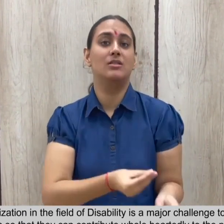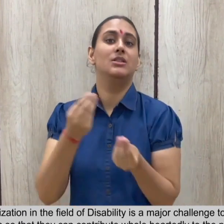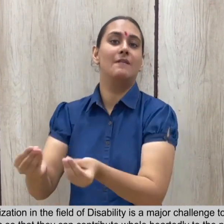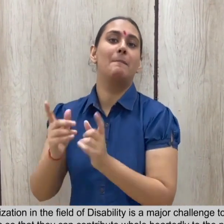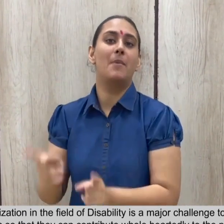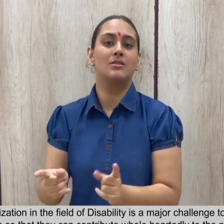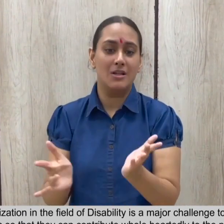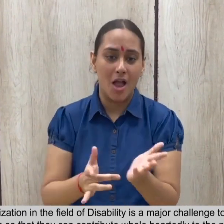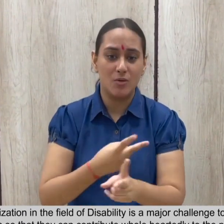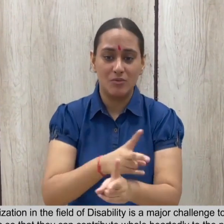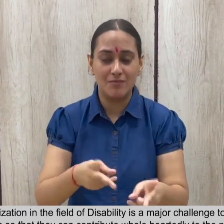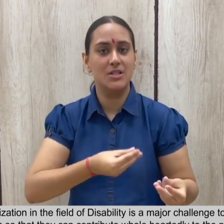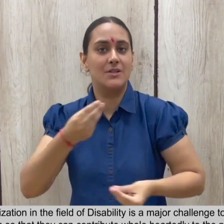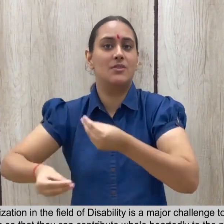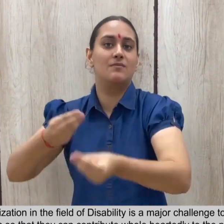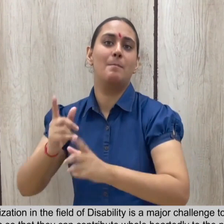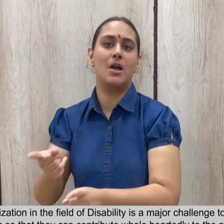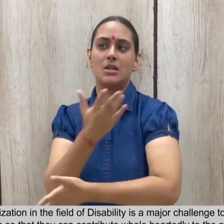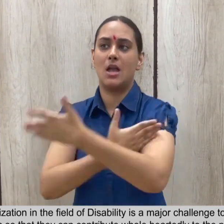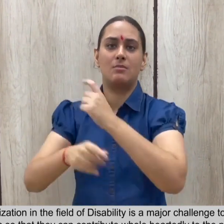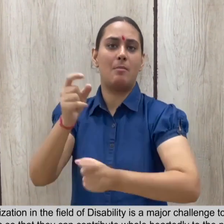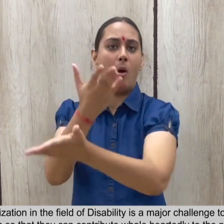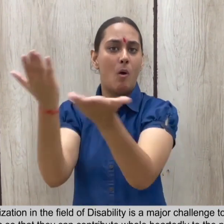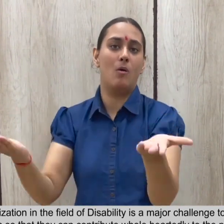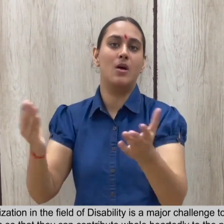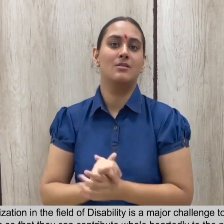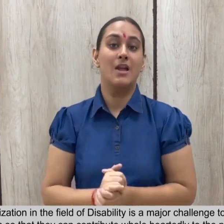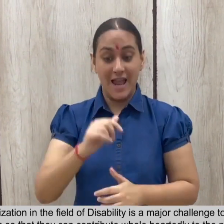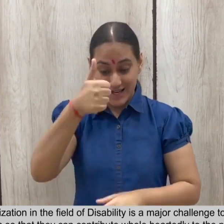So that they can contribute wholeheartedly to the progress of the nation.